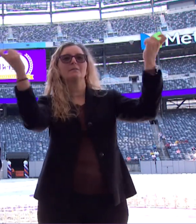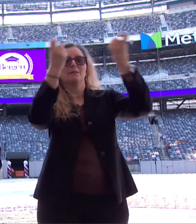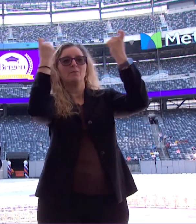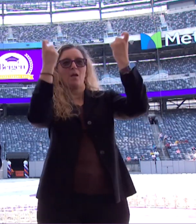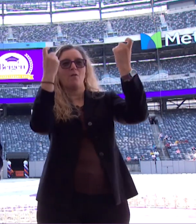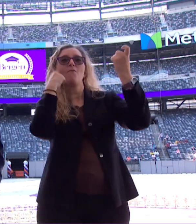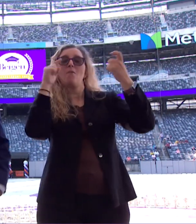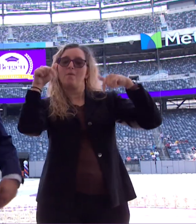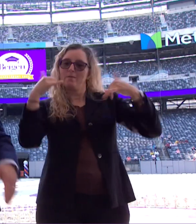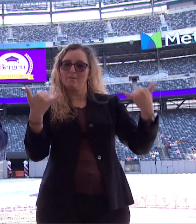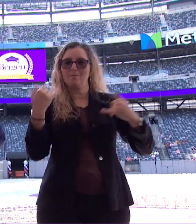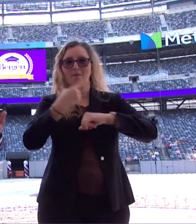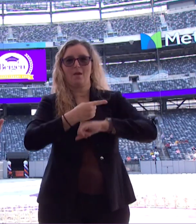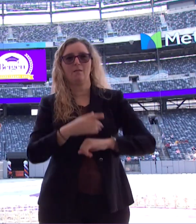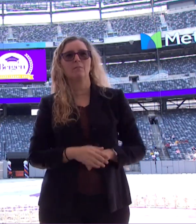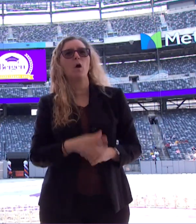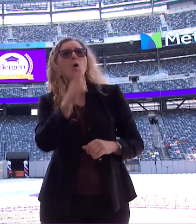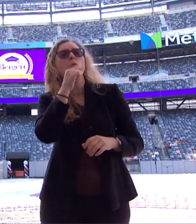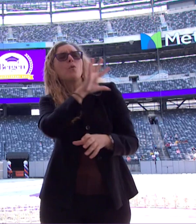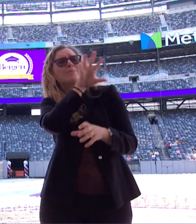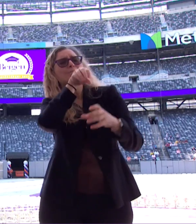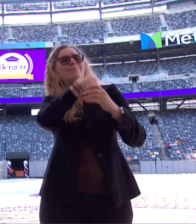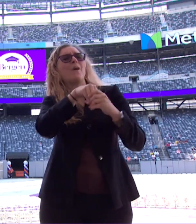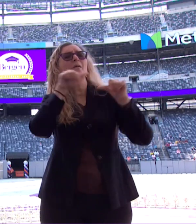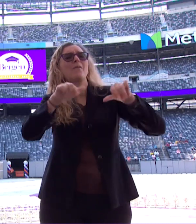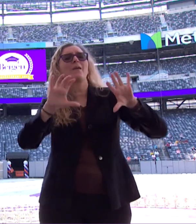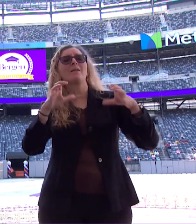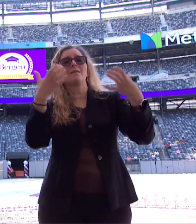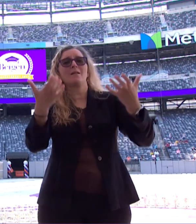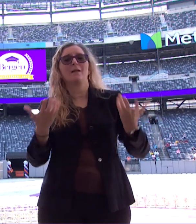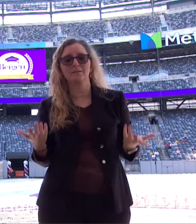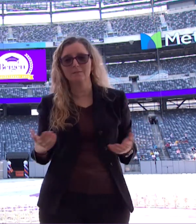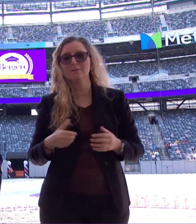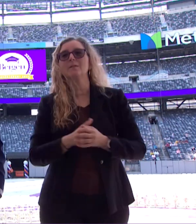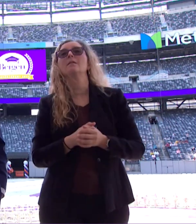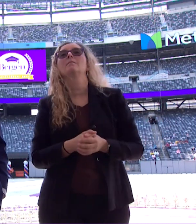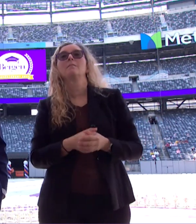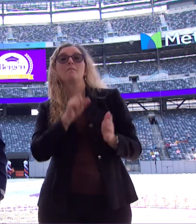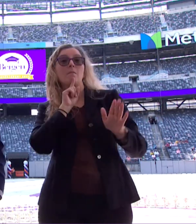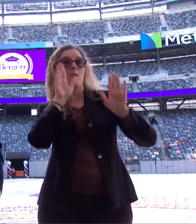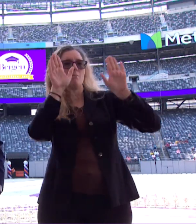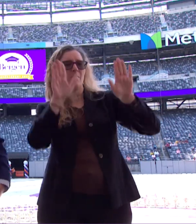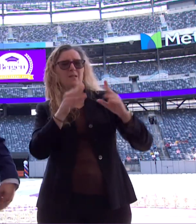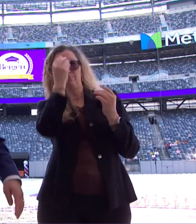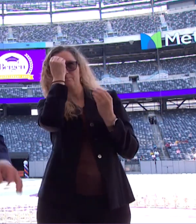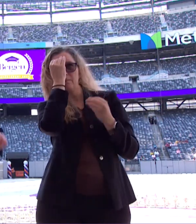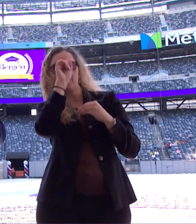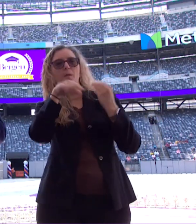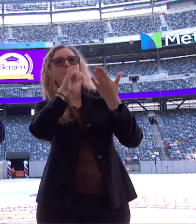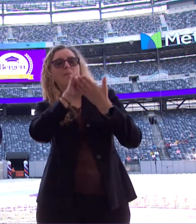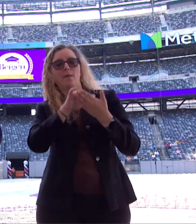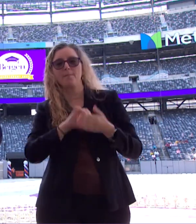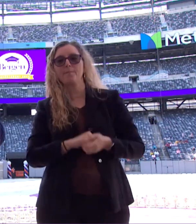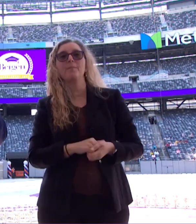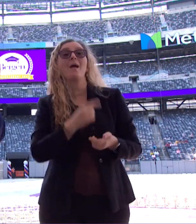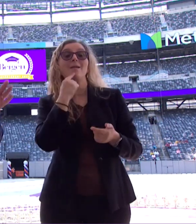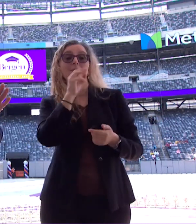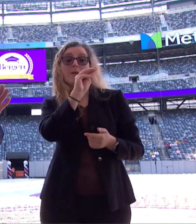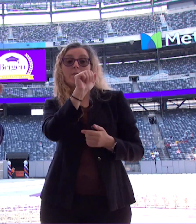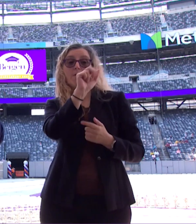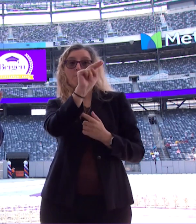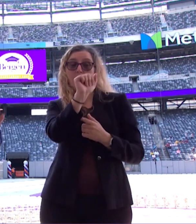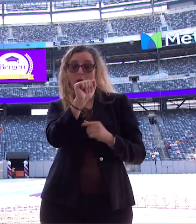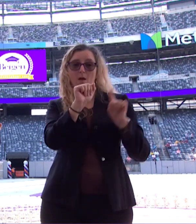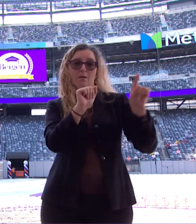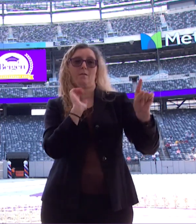a big day. Now, who is in the class of 2023? Pretty amazing when you really think about it. I said MANA before, our